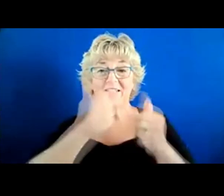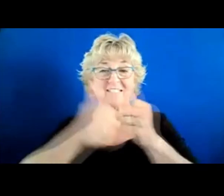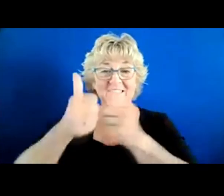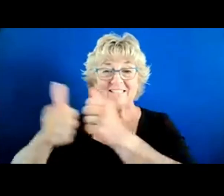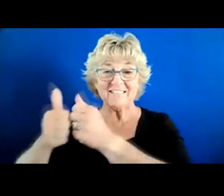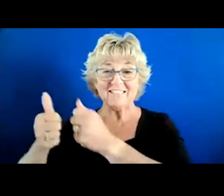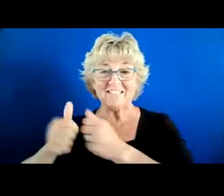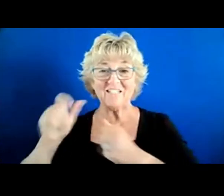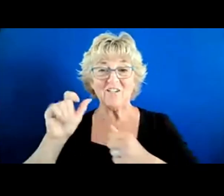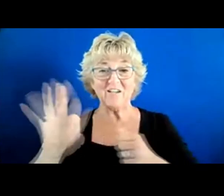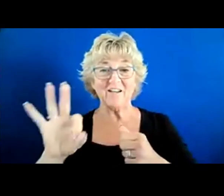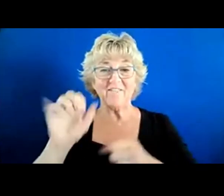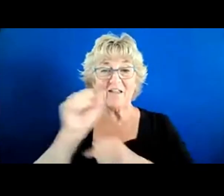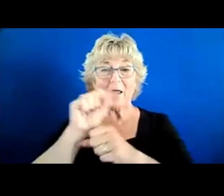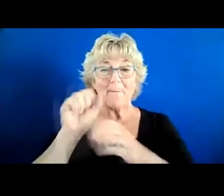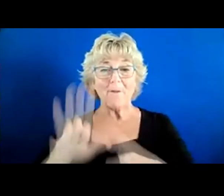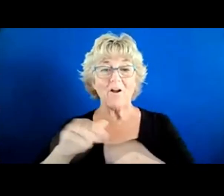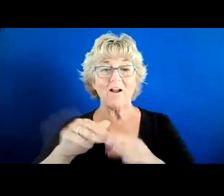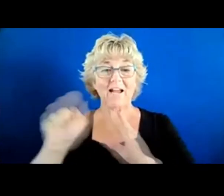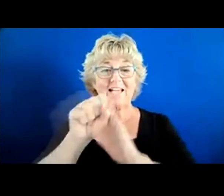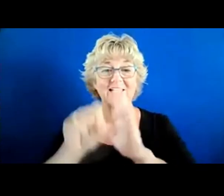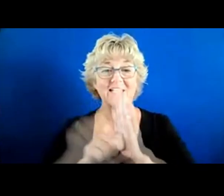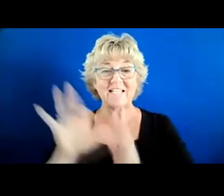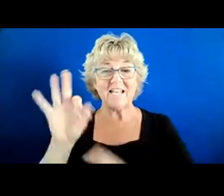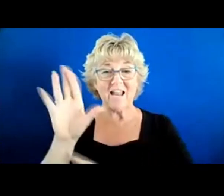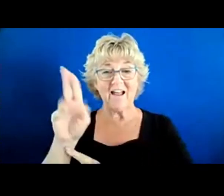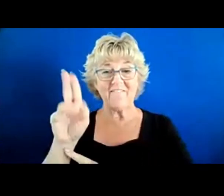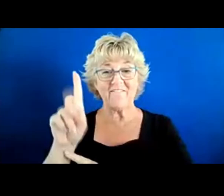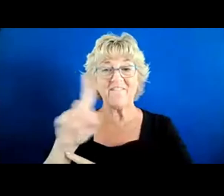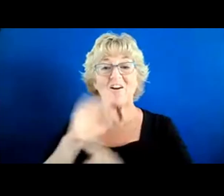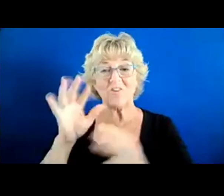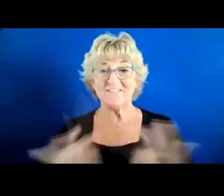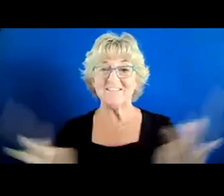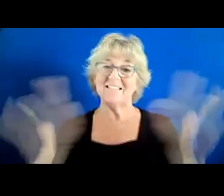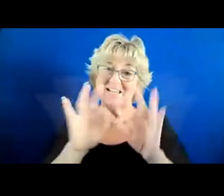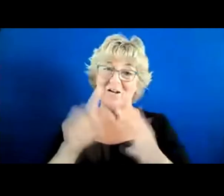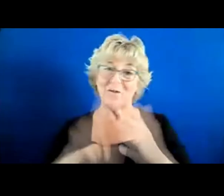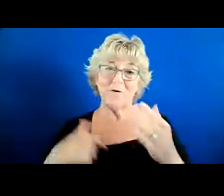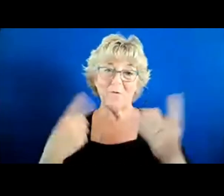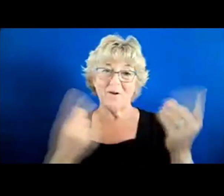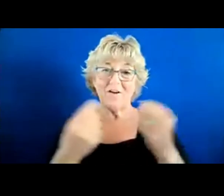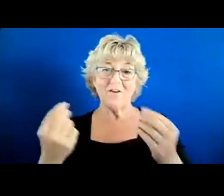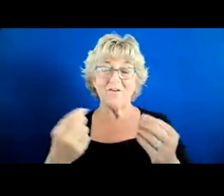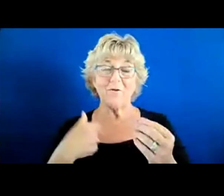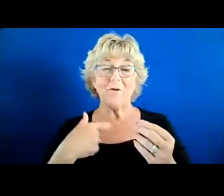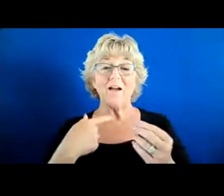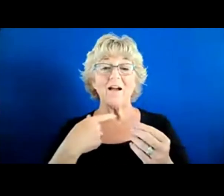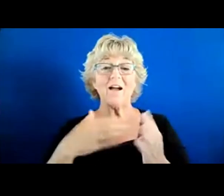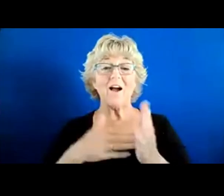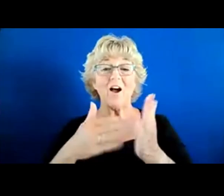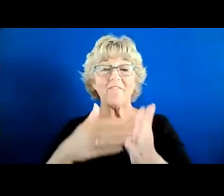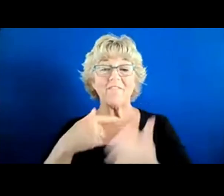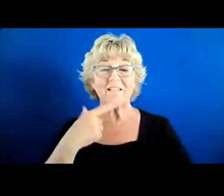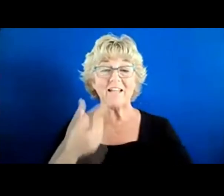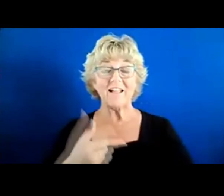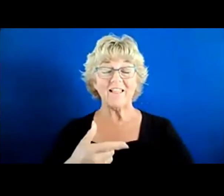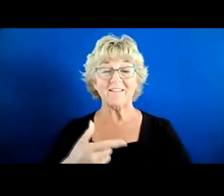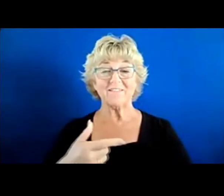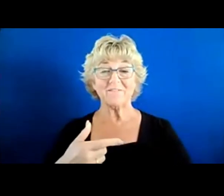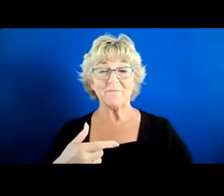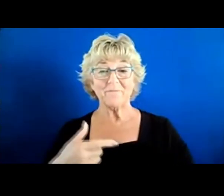one of the employees at State Fund are absolutely essential to what we do. What I often tell our teams are, you know,